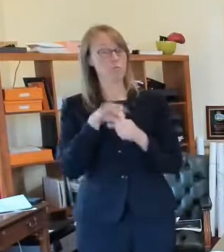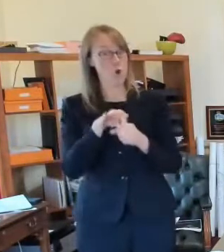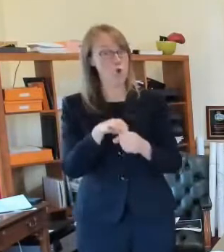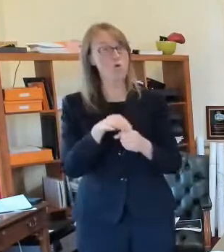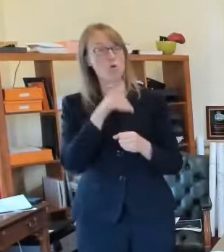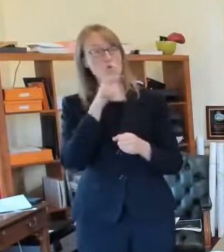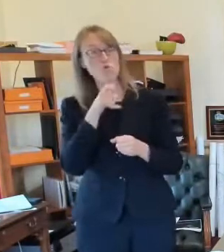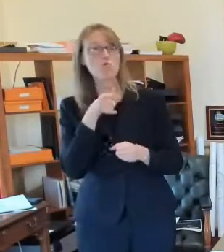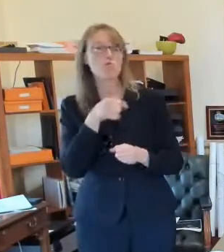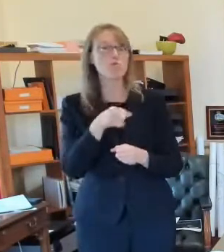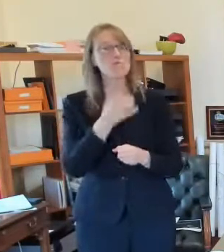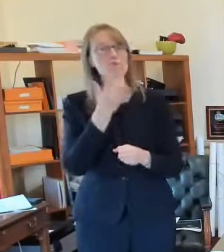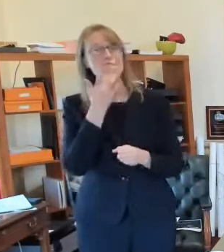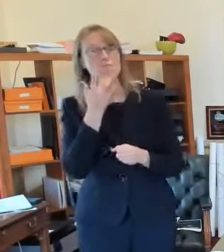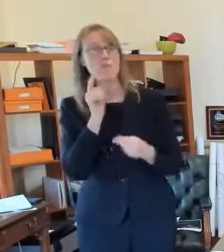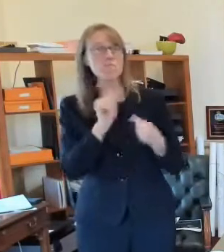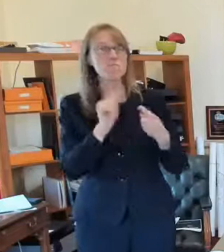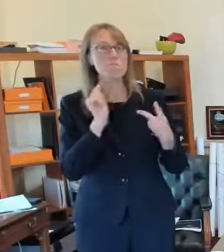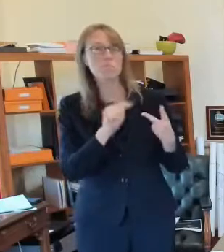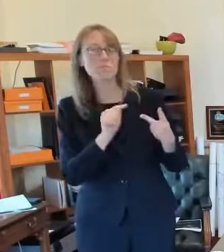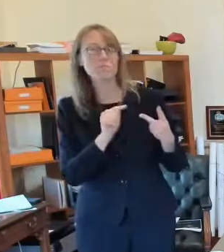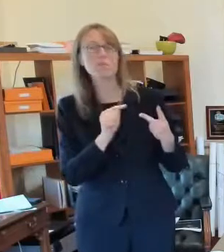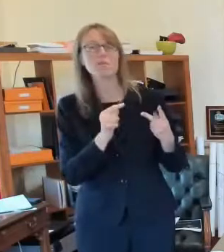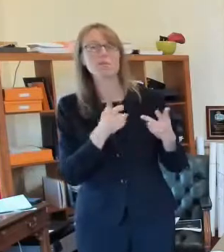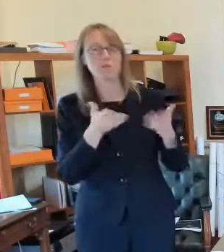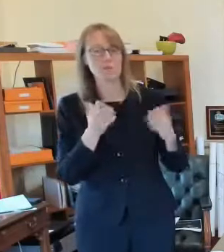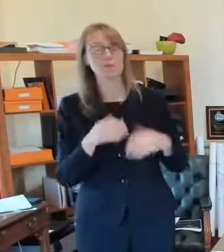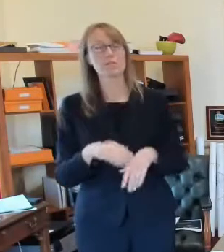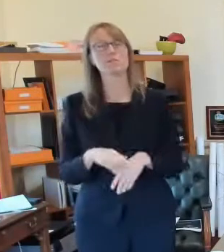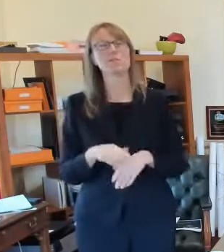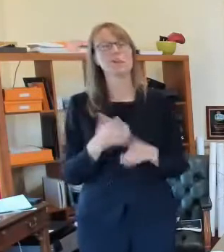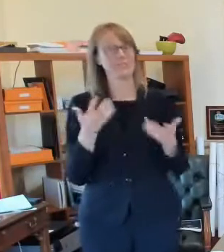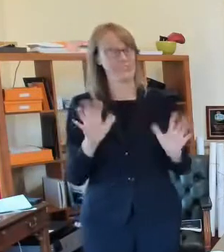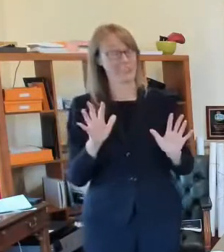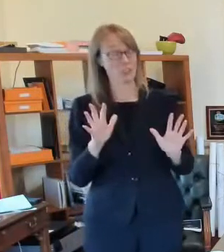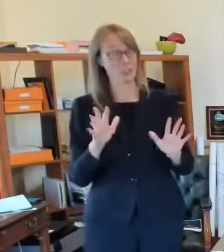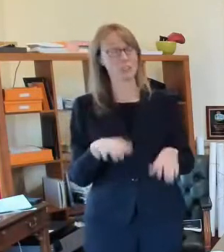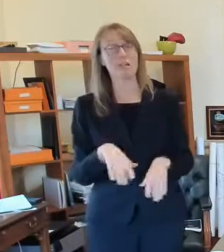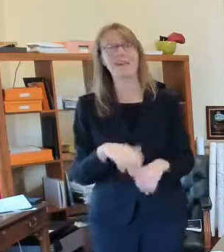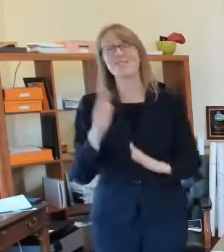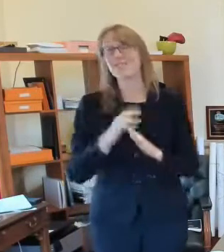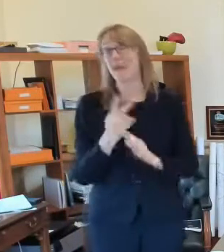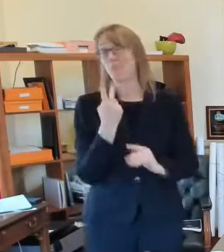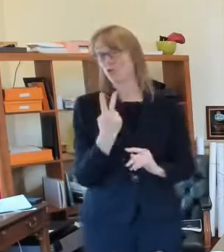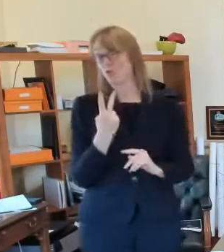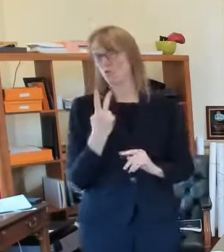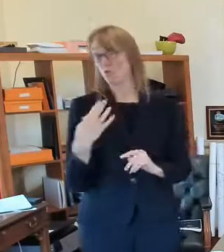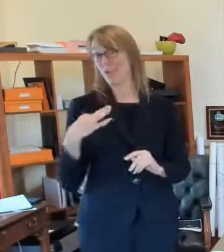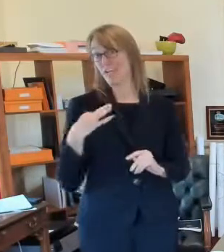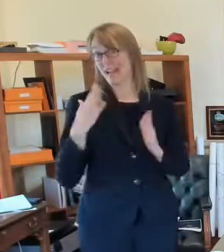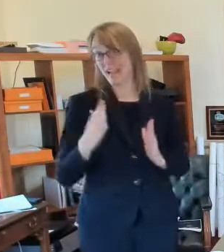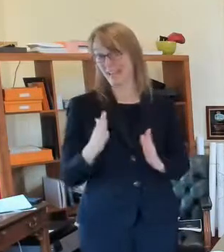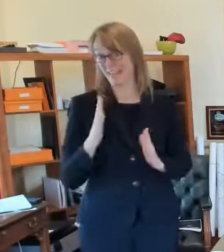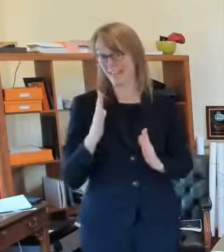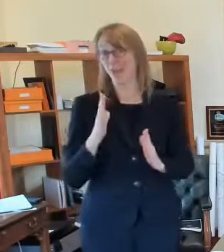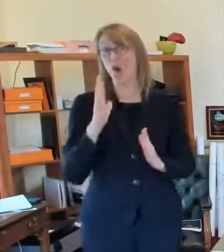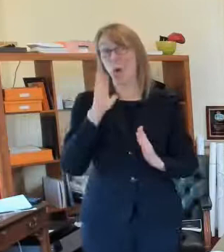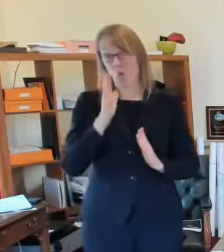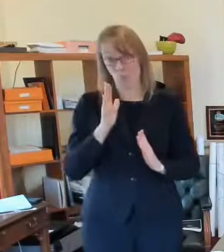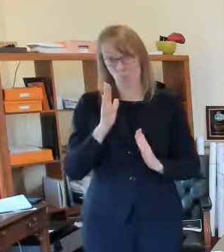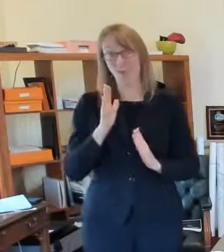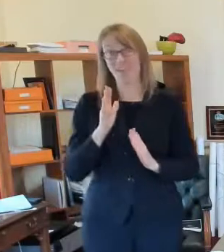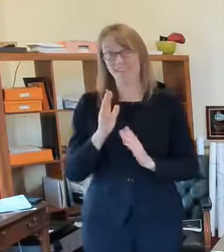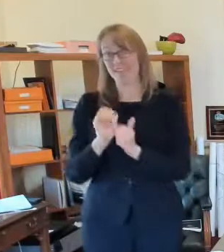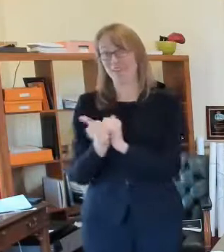the top two candidates in any race will advance to april and they will have a runoff in